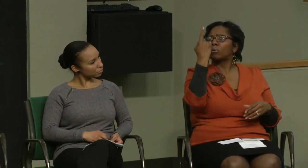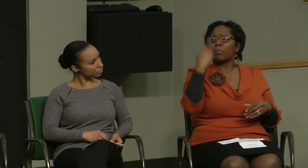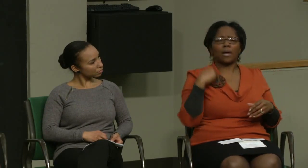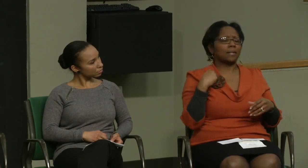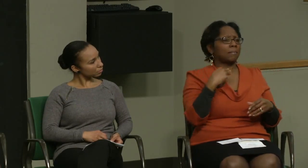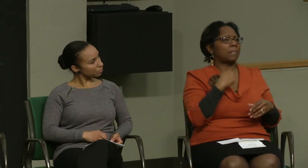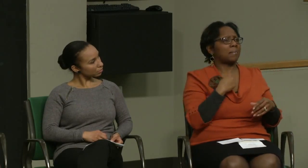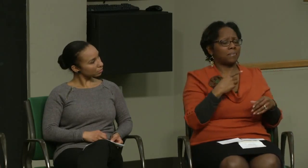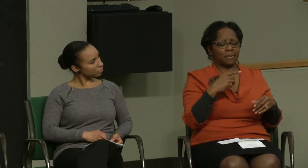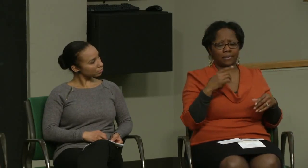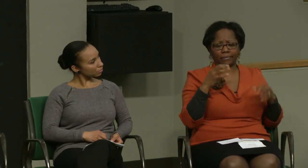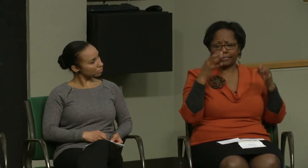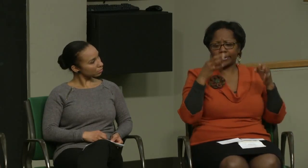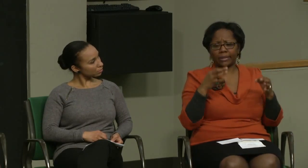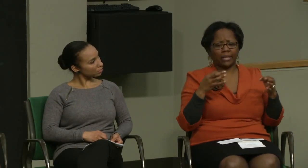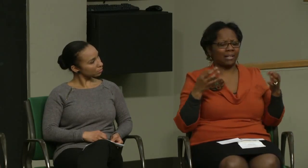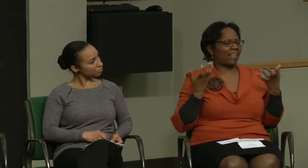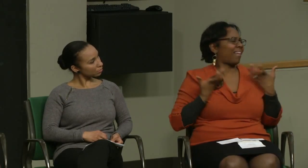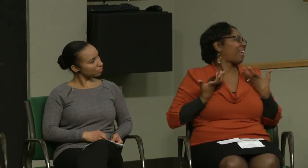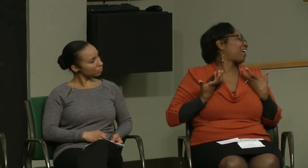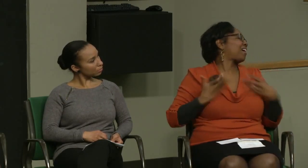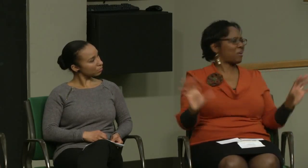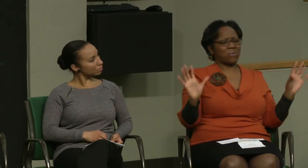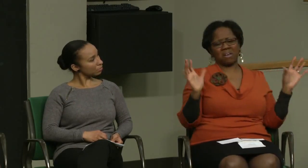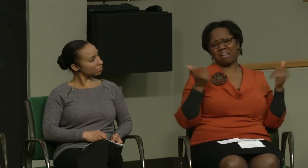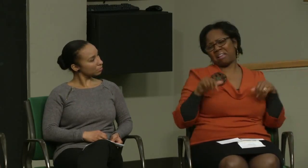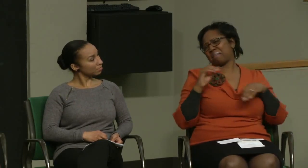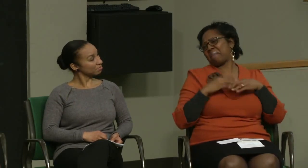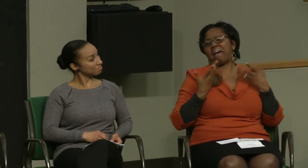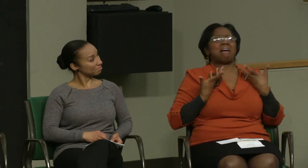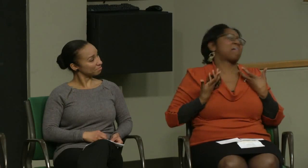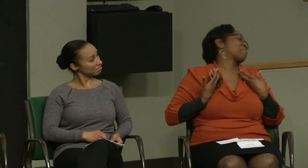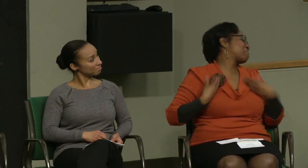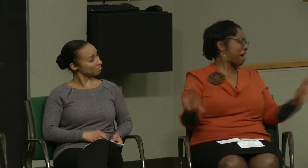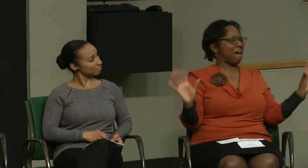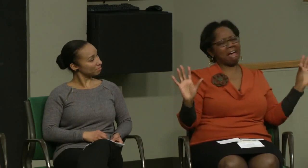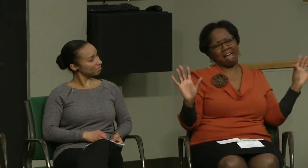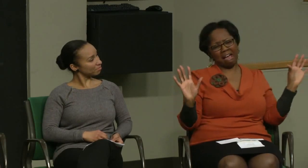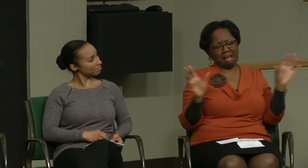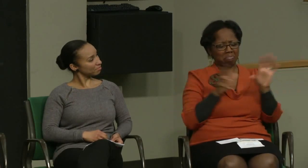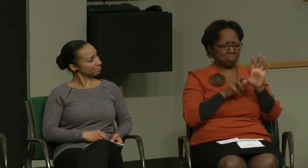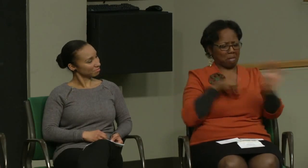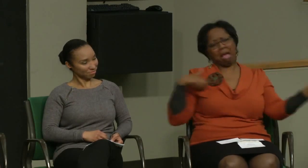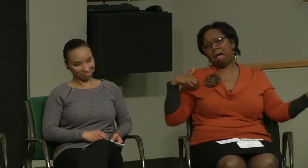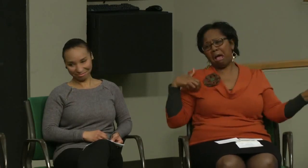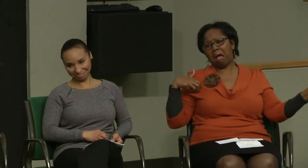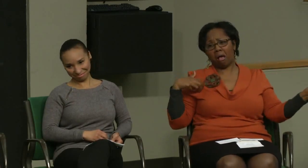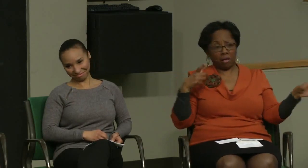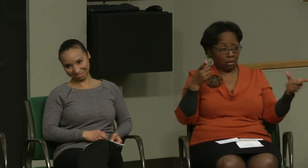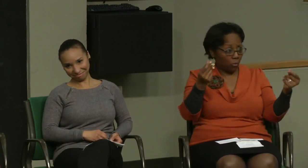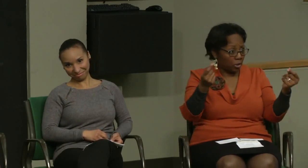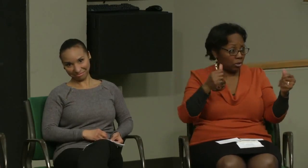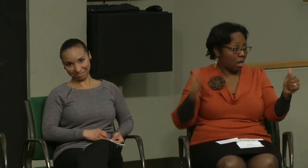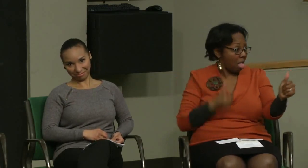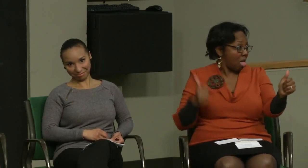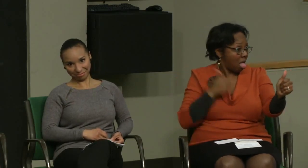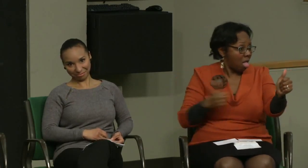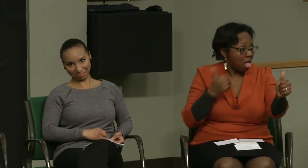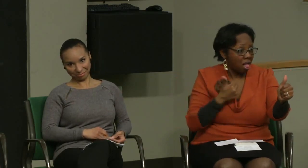Imagine someone becomes a member of your group and then decides after a while that they don't want to be involved and they drop out.